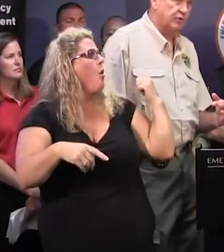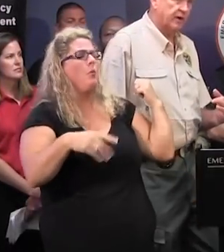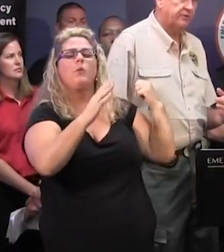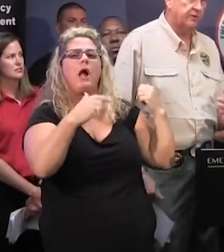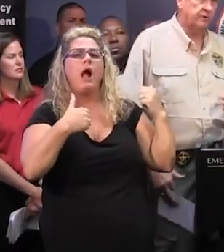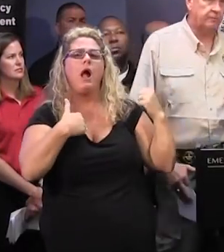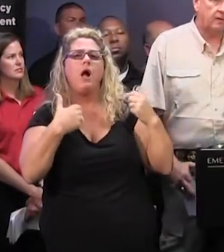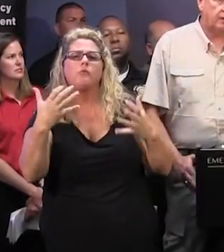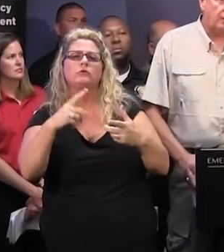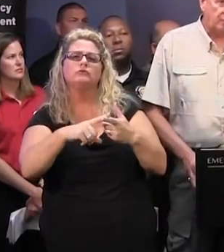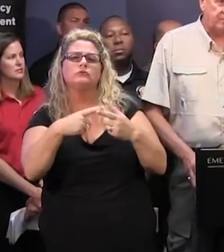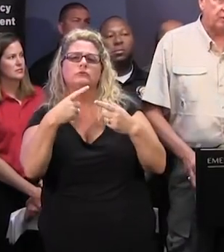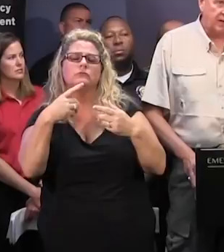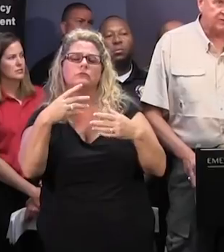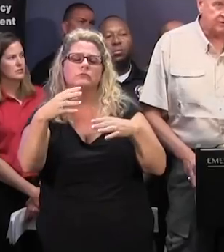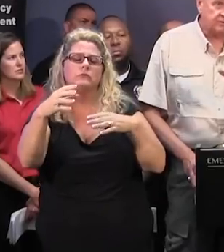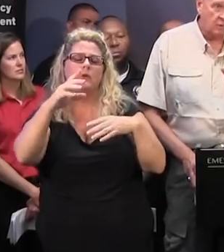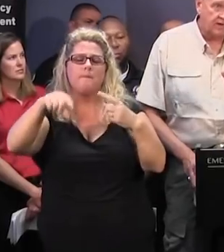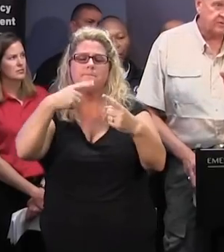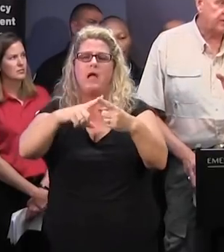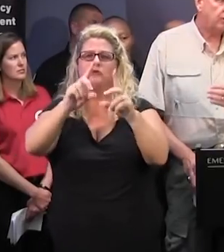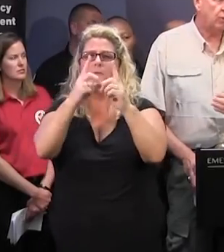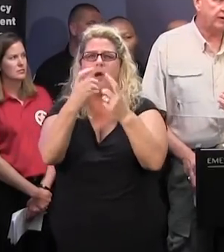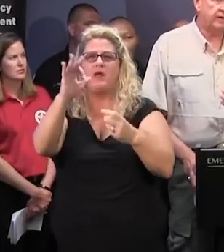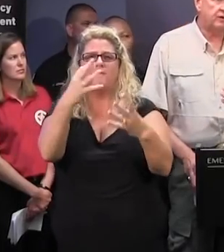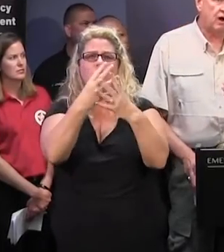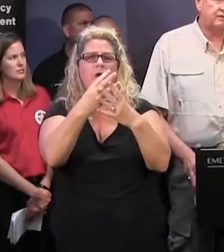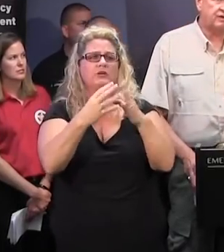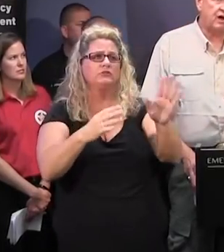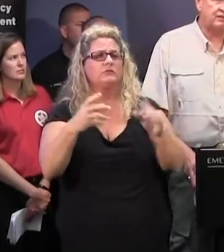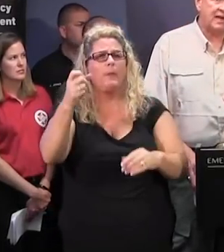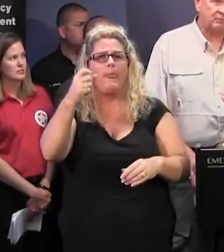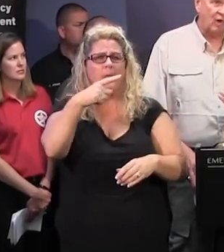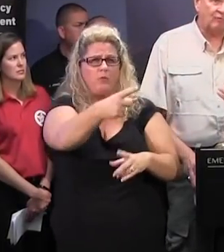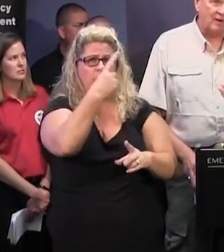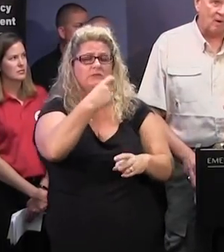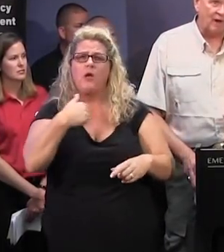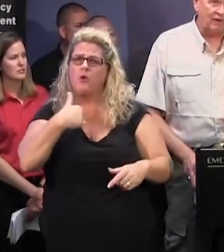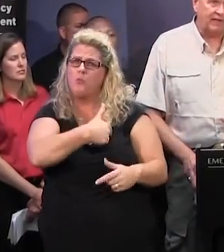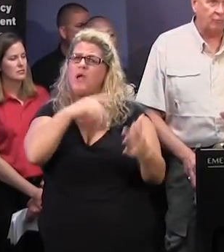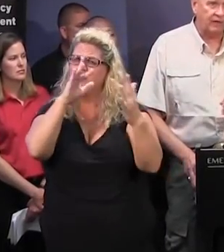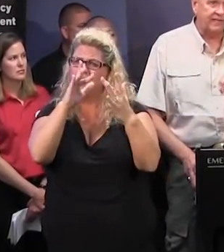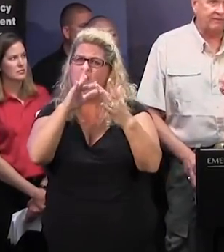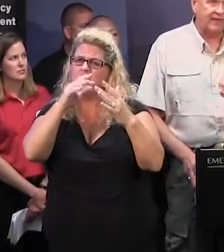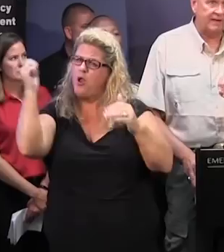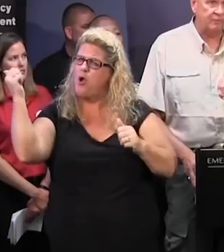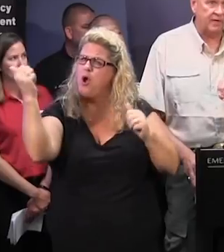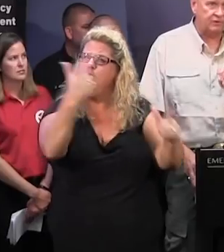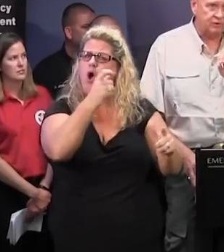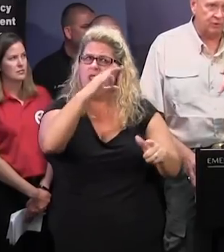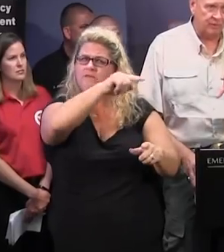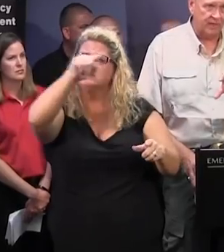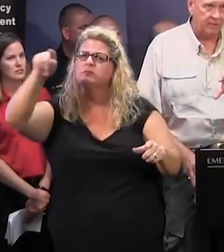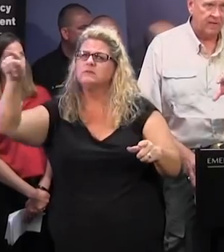going to address the Department of Corrections question. We are in constant contact with all of our modeling, and we're giving that